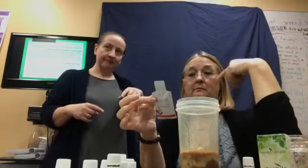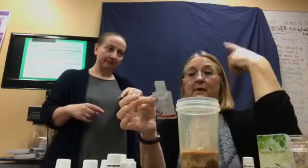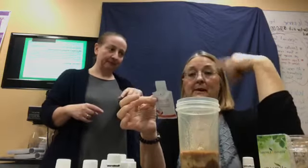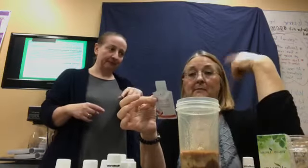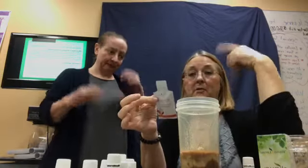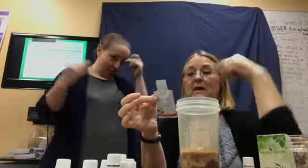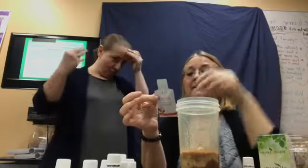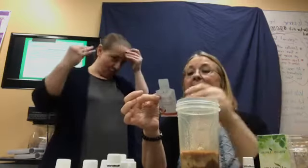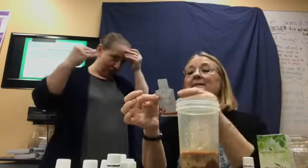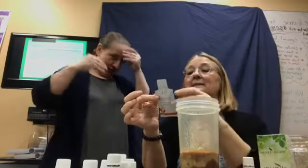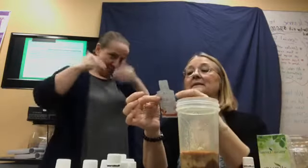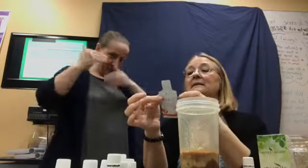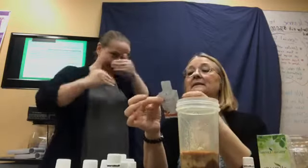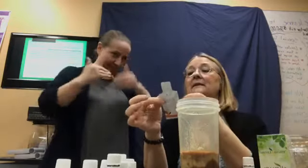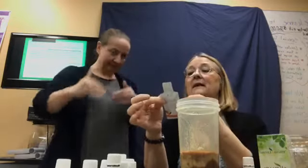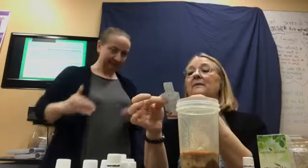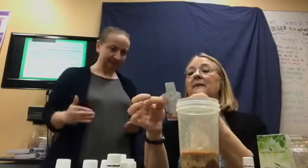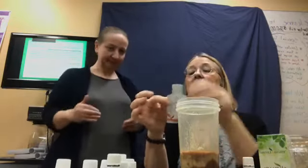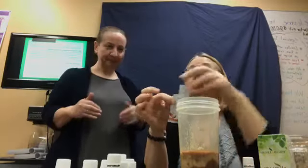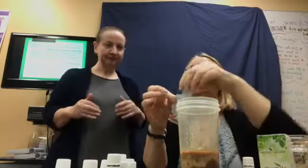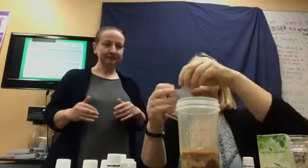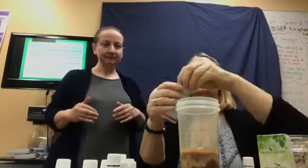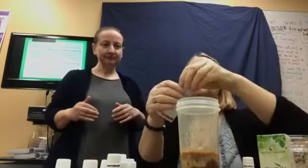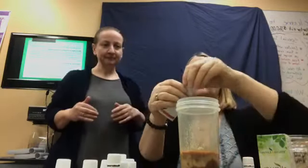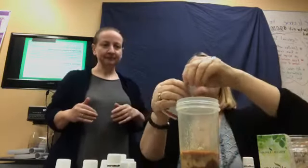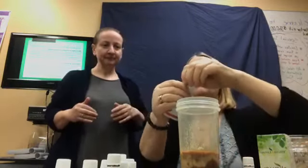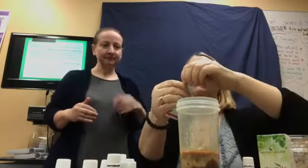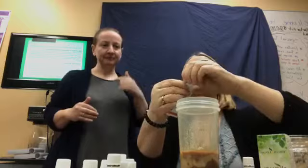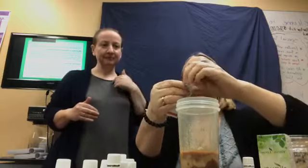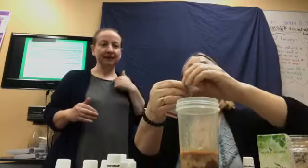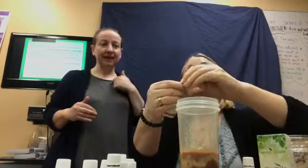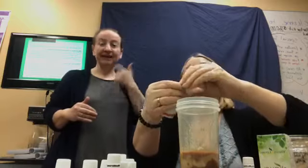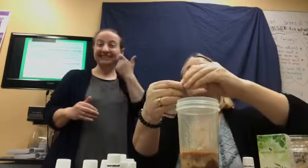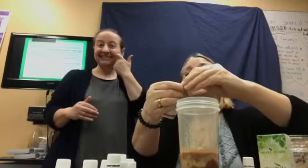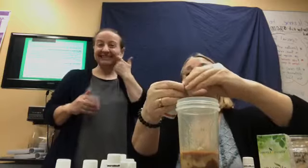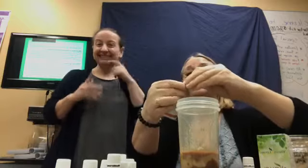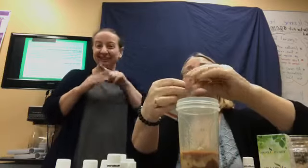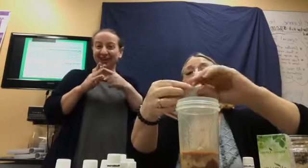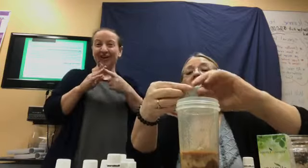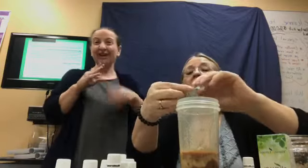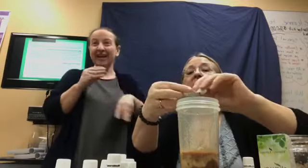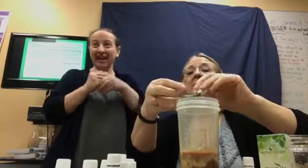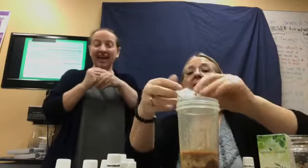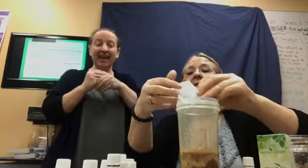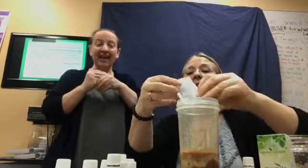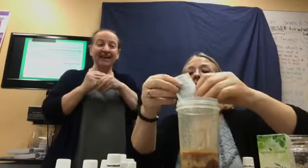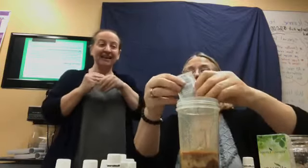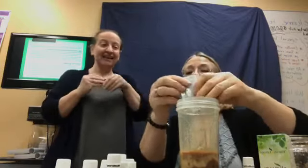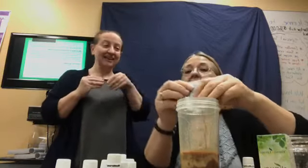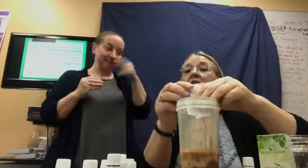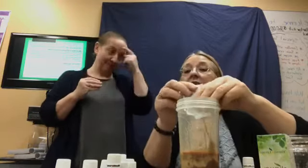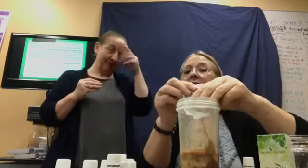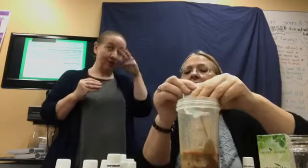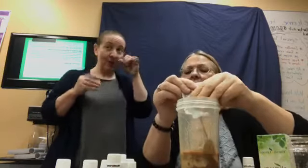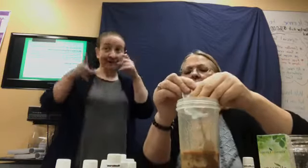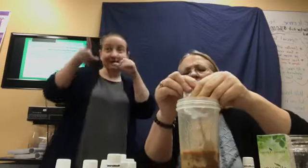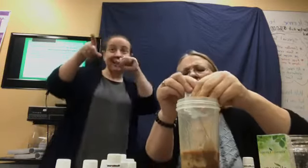brain processes and things. So, I've recently started using this because AJ said, Hey,